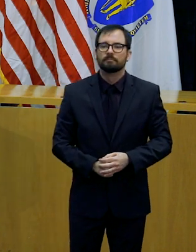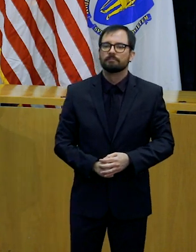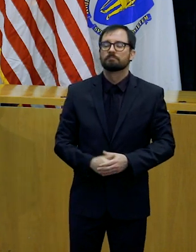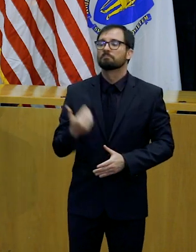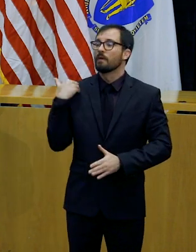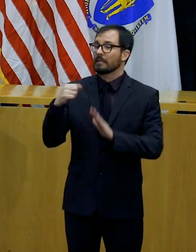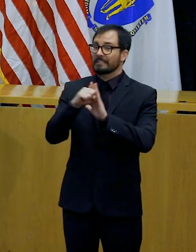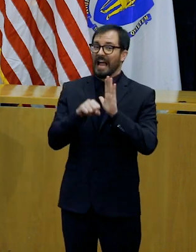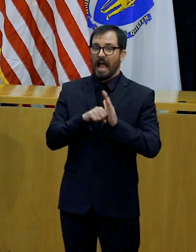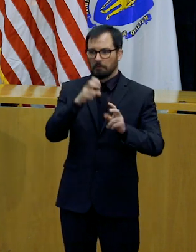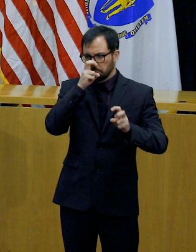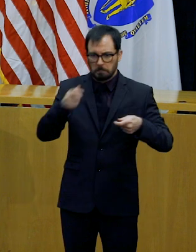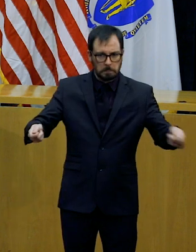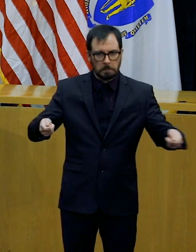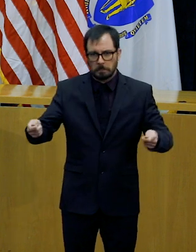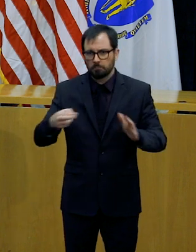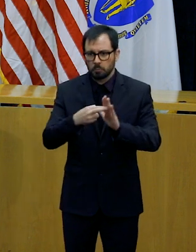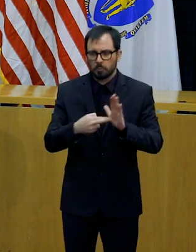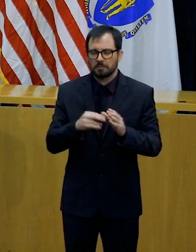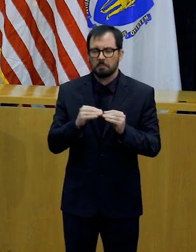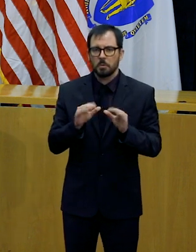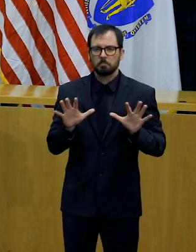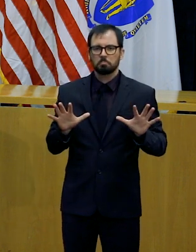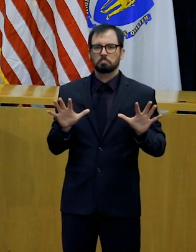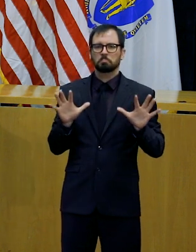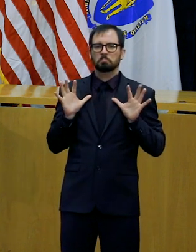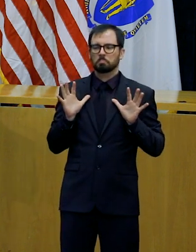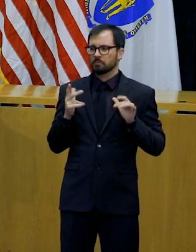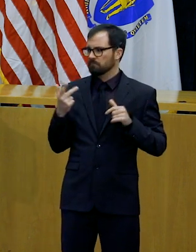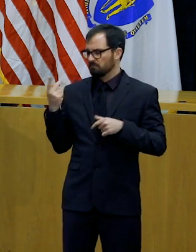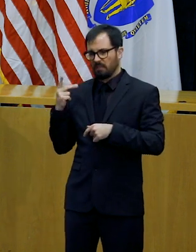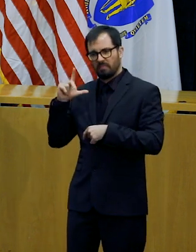The Lieutenant Governor will provide some details on this bill in a minute.